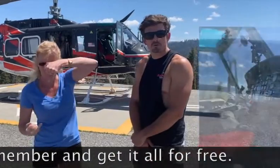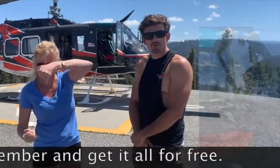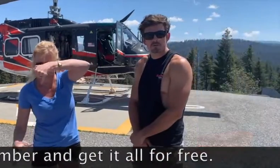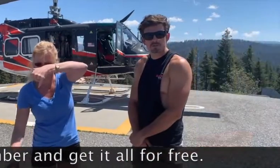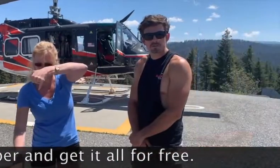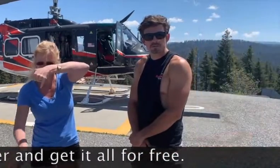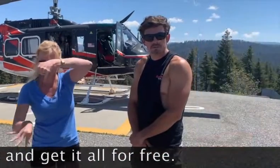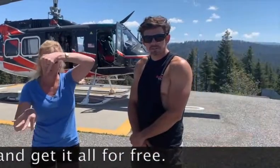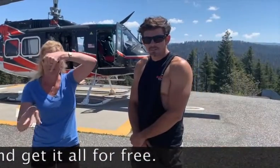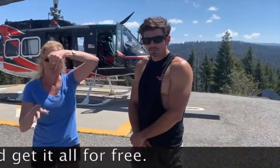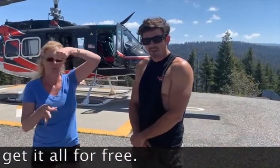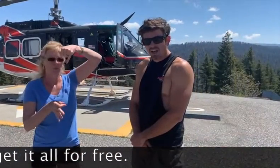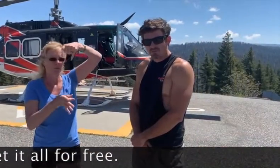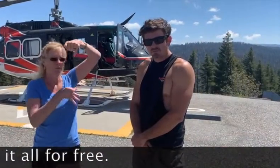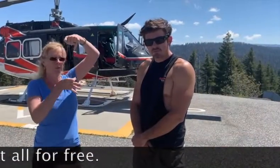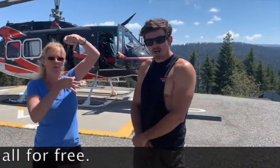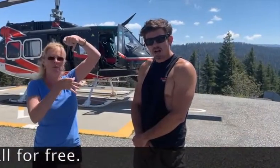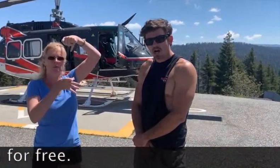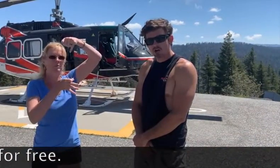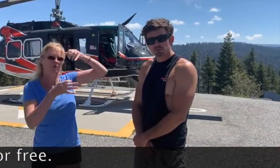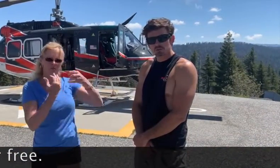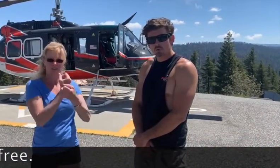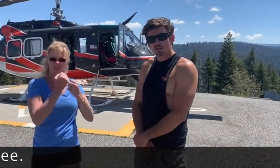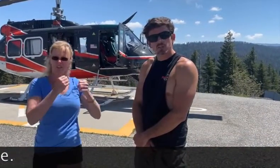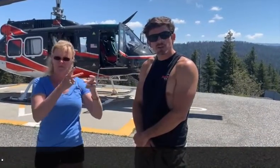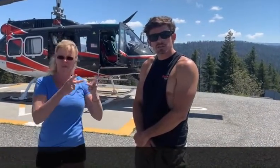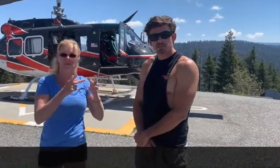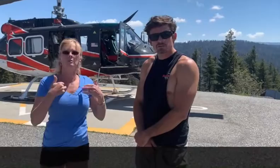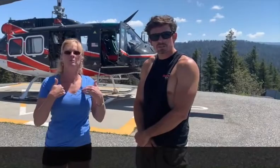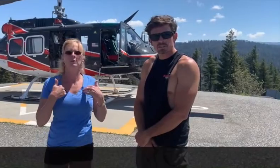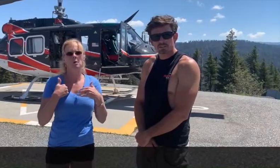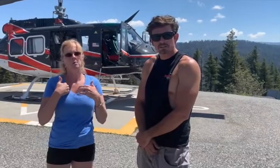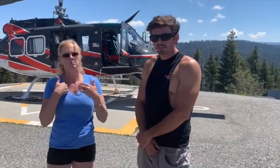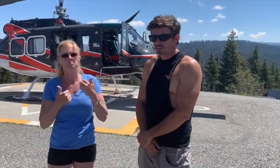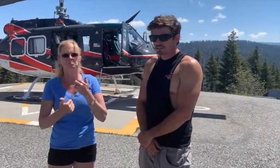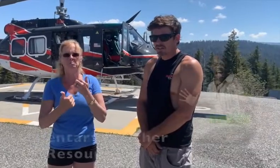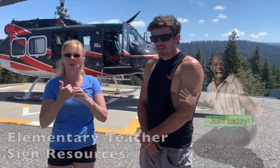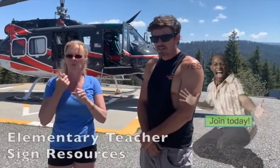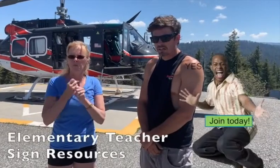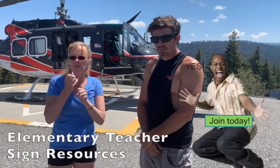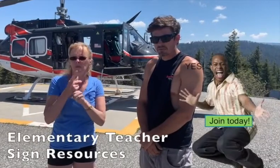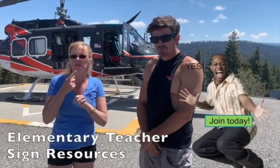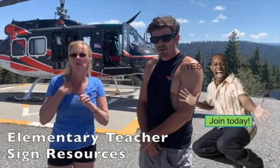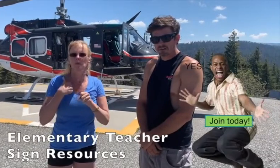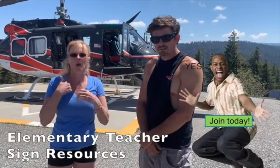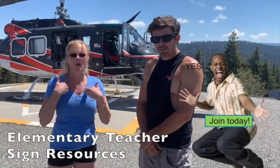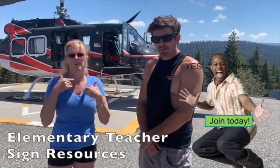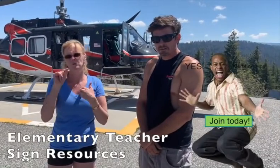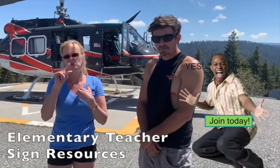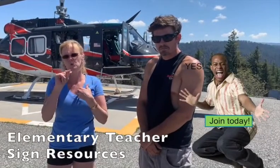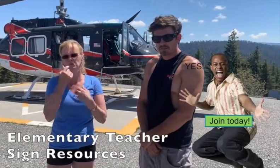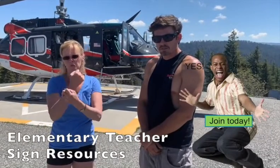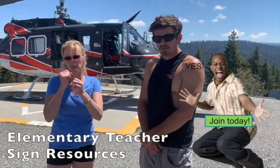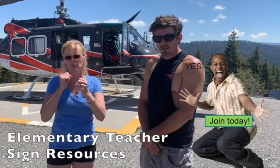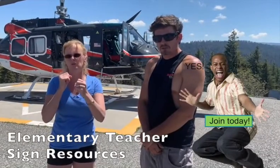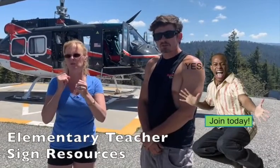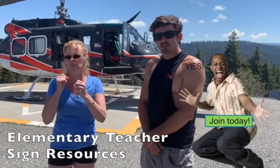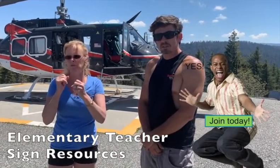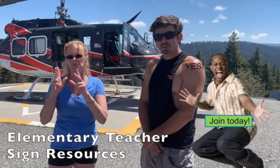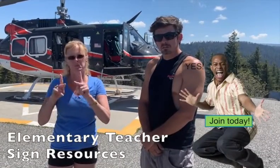forest. We average about 20 rescues a year and we fought, I think it